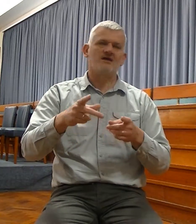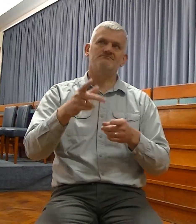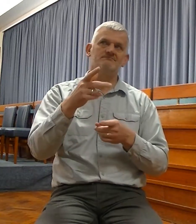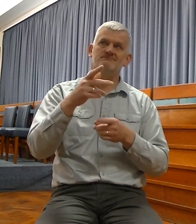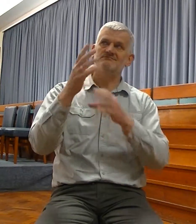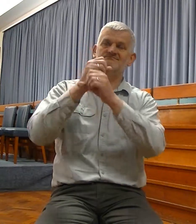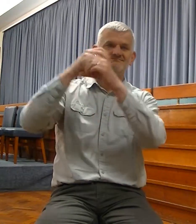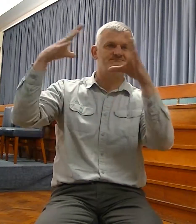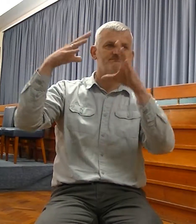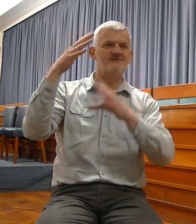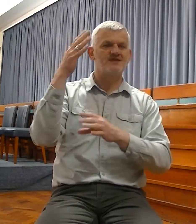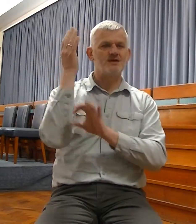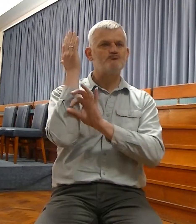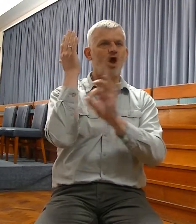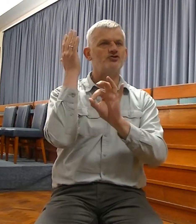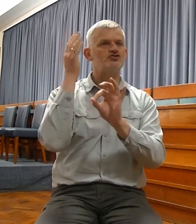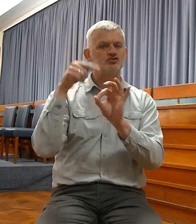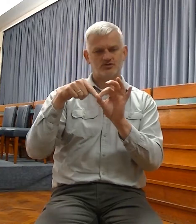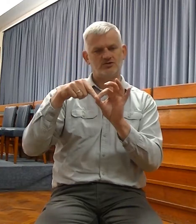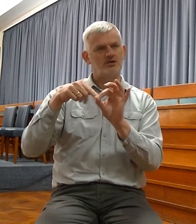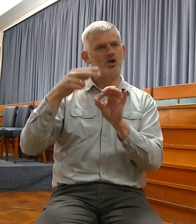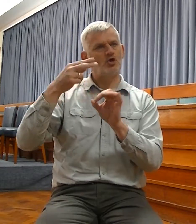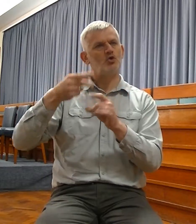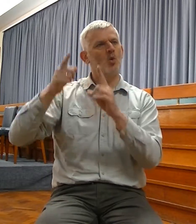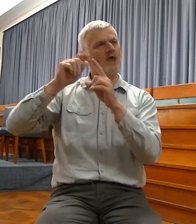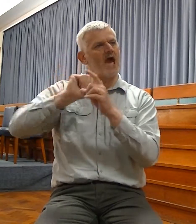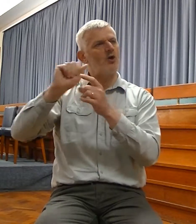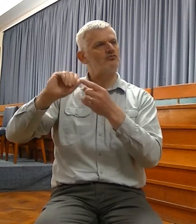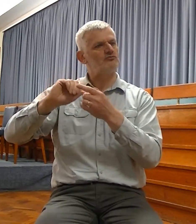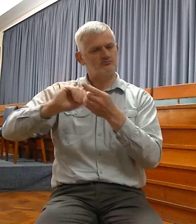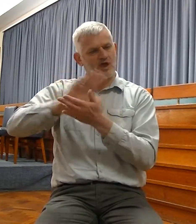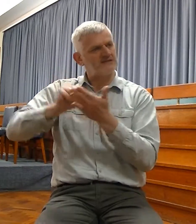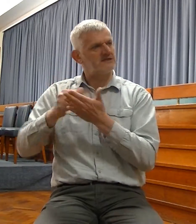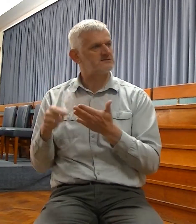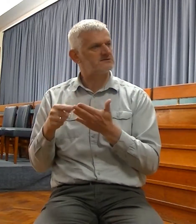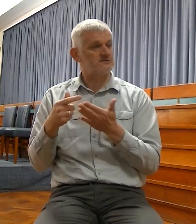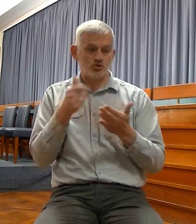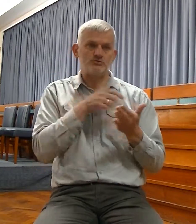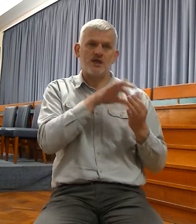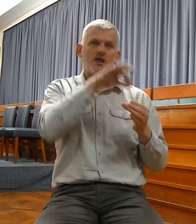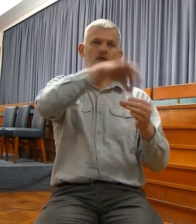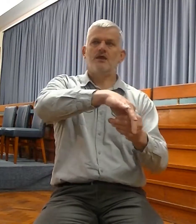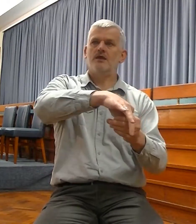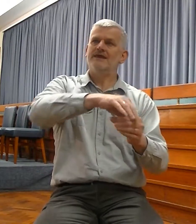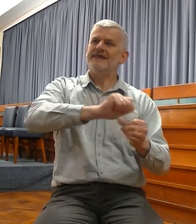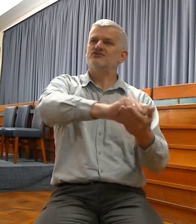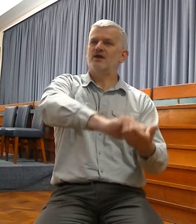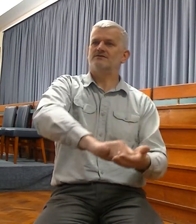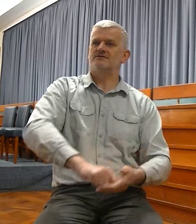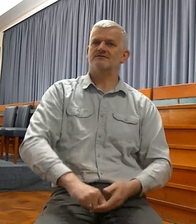He uses the same words, Isaiah's words, in his prophecy. He was given them from God for himself, but he